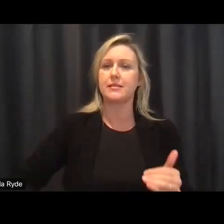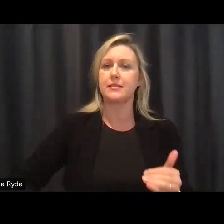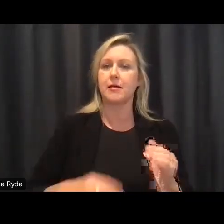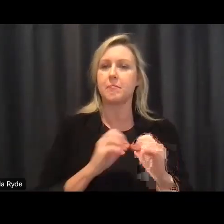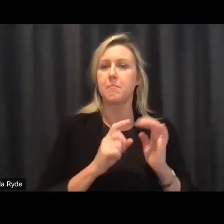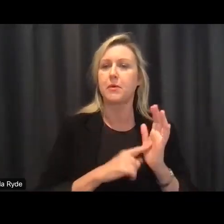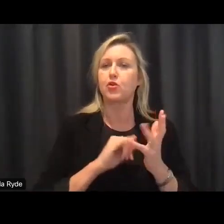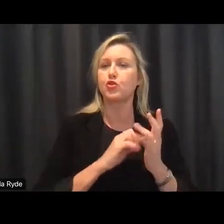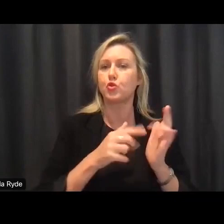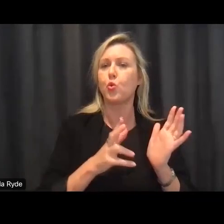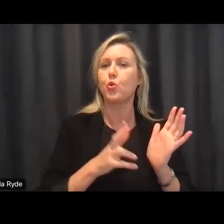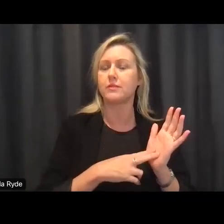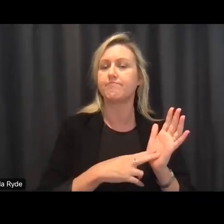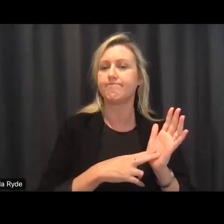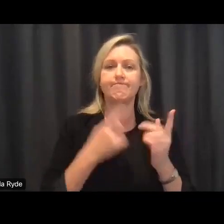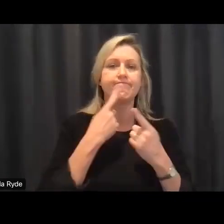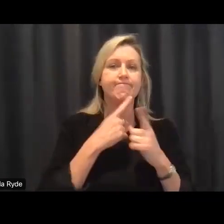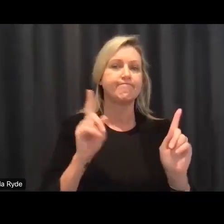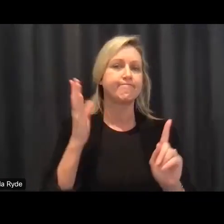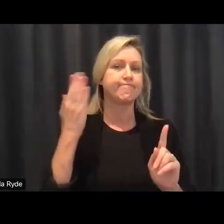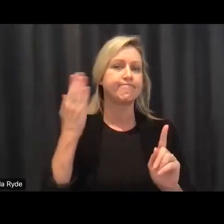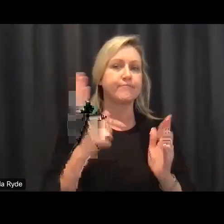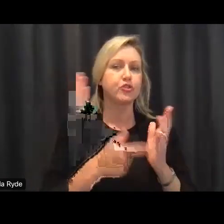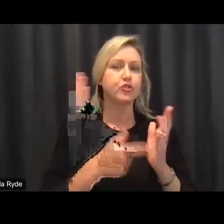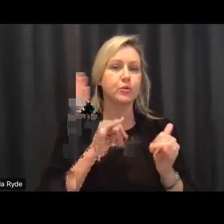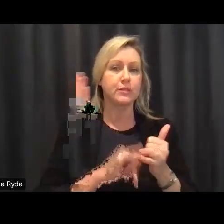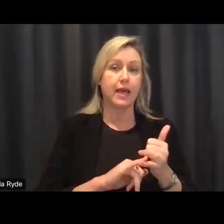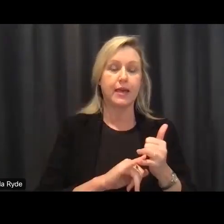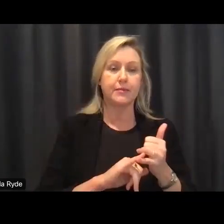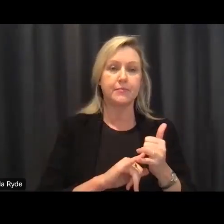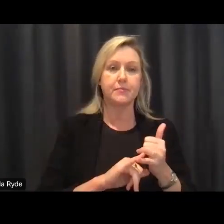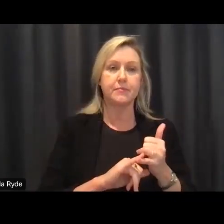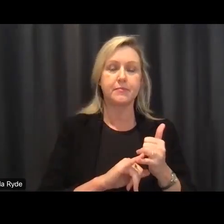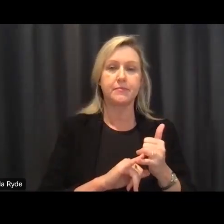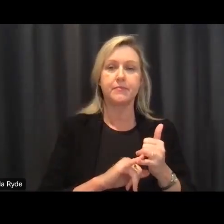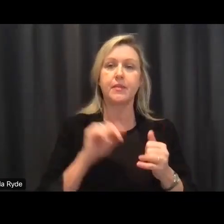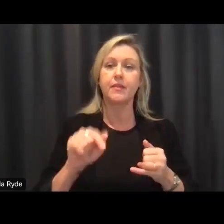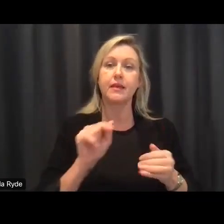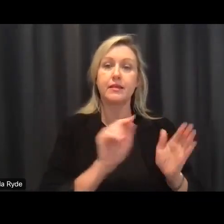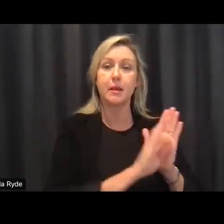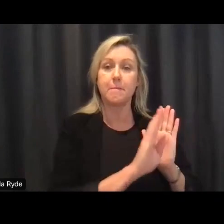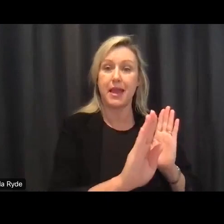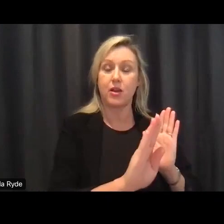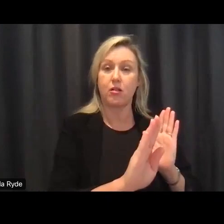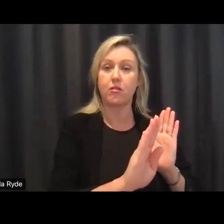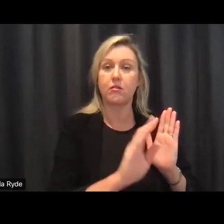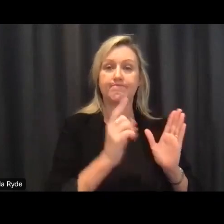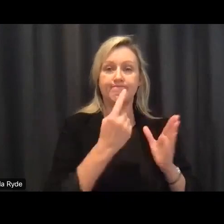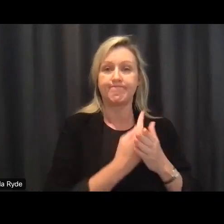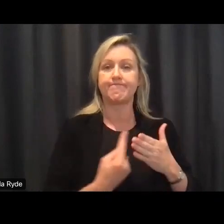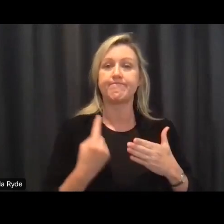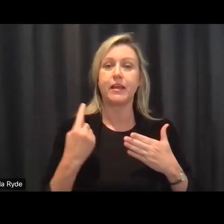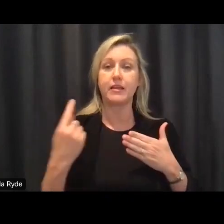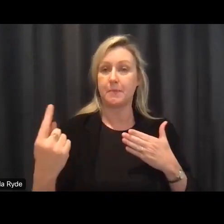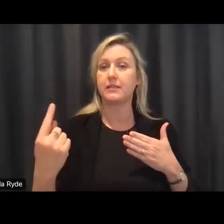basically it it's an independent panel as a group for